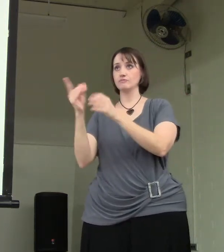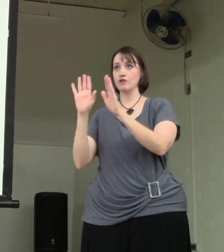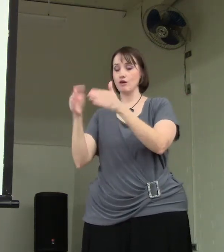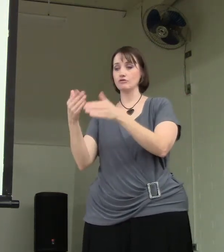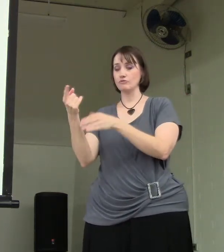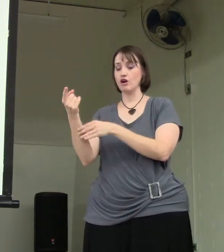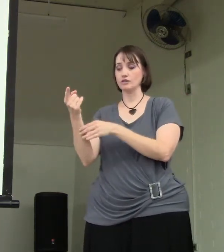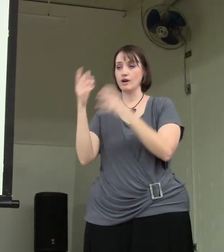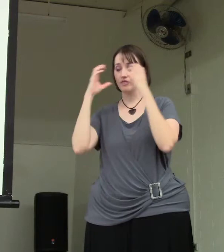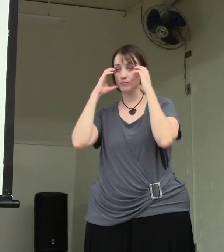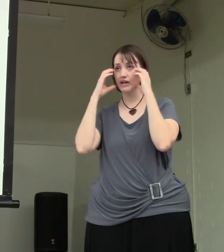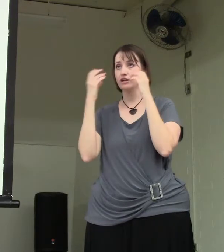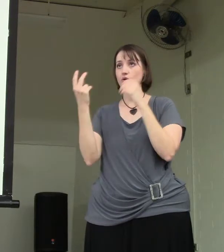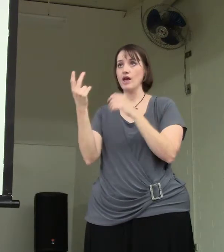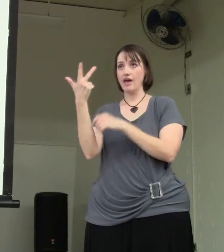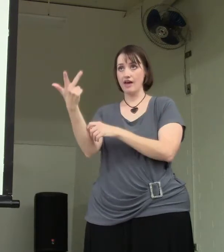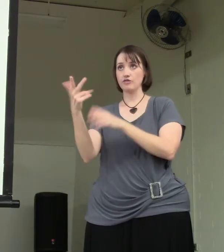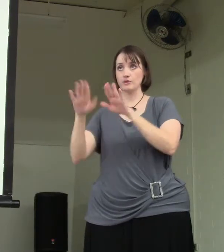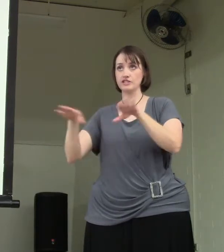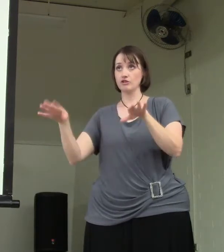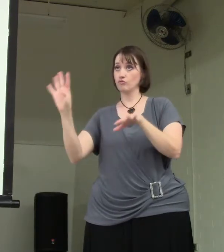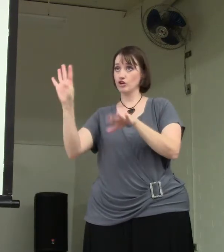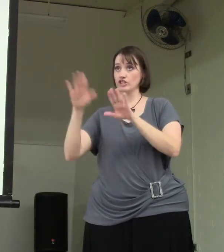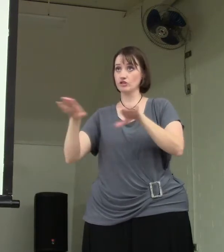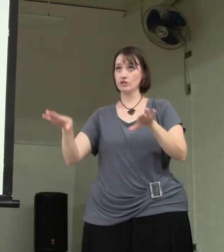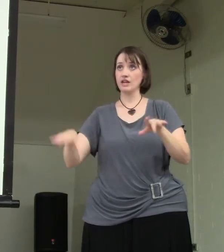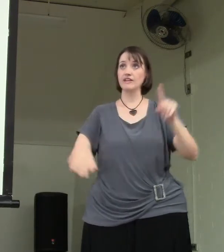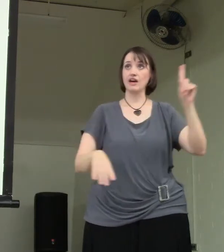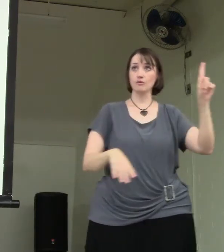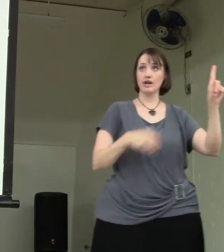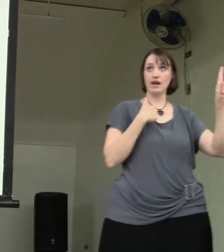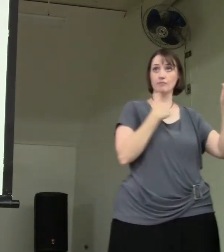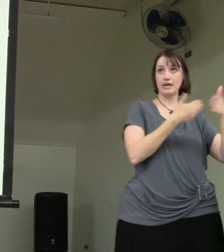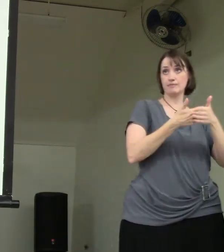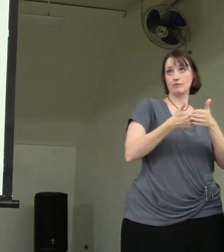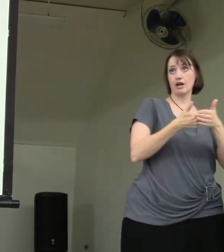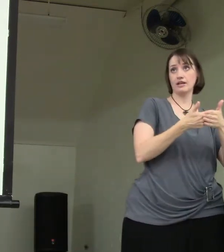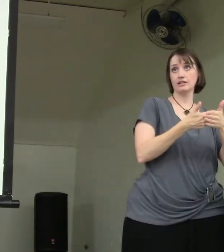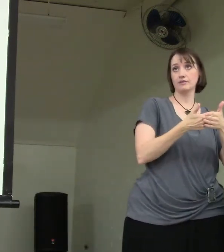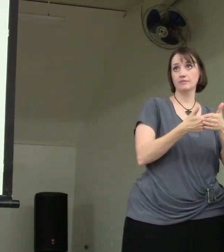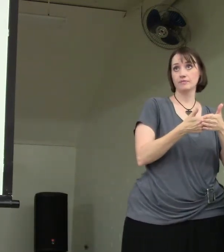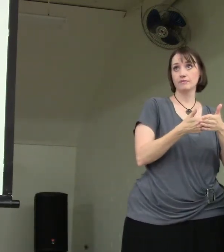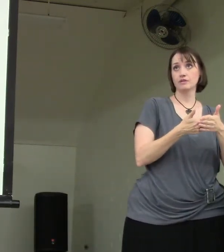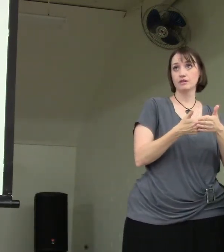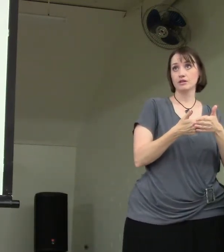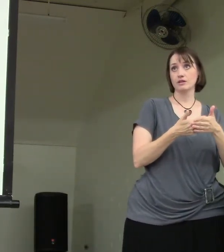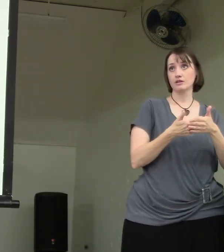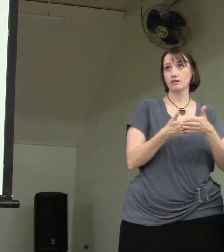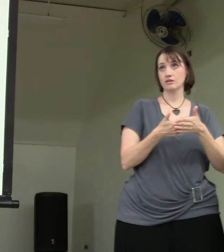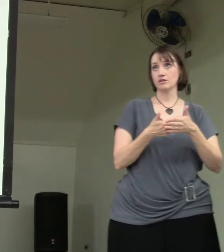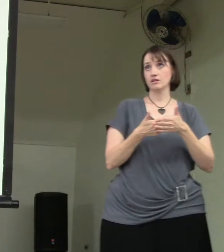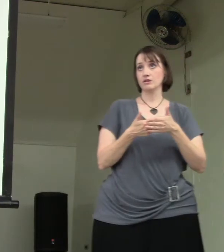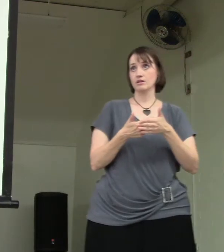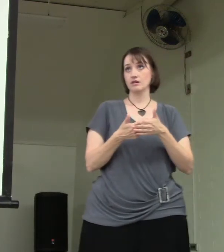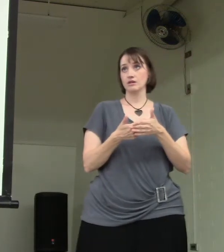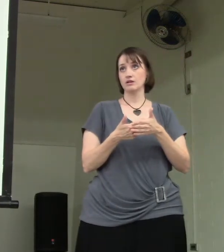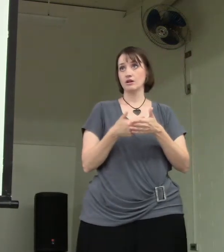talked about on the radio had four children and the other one had a baby, right? There were four children. One baby.